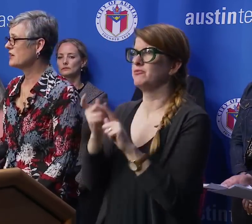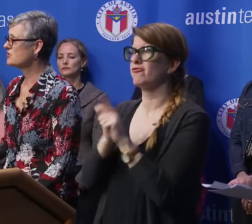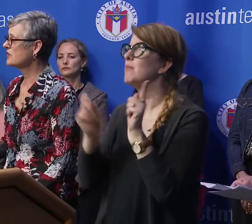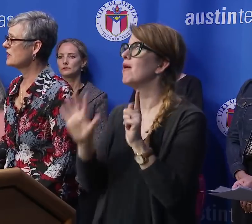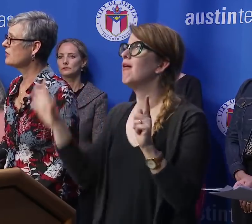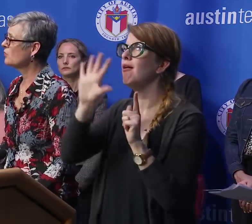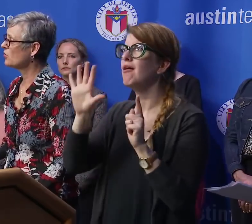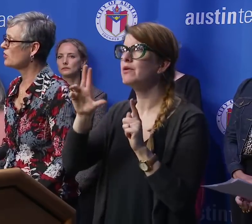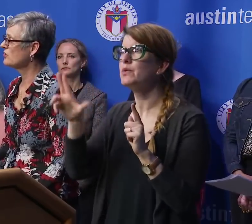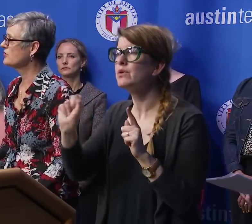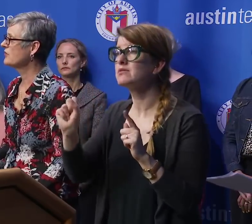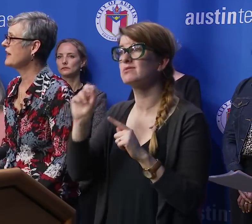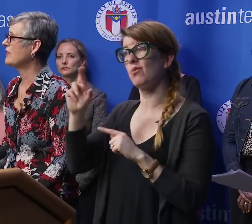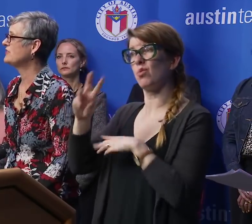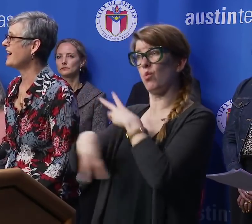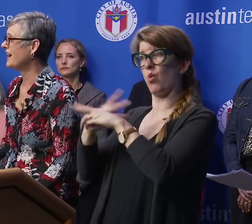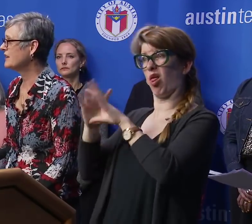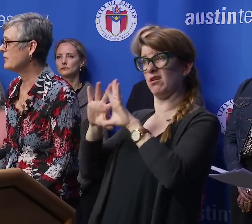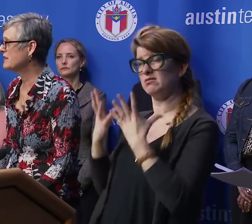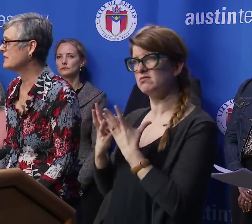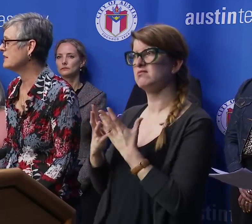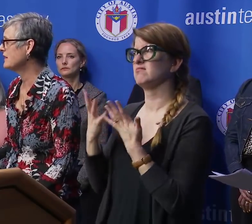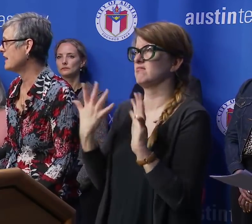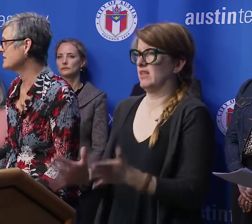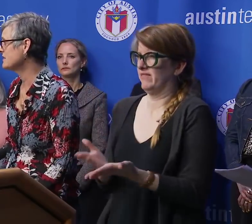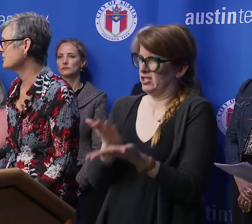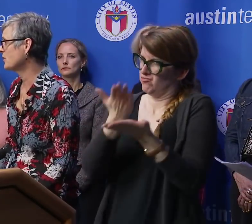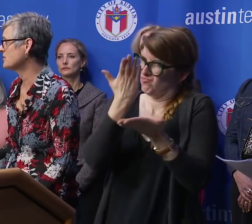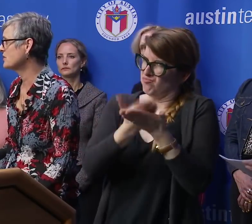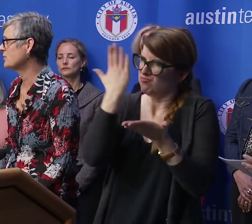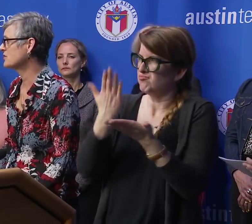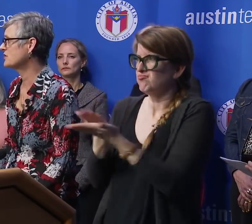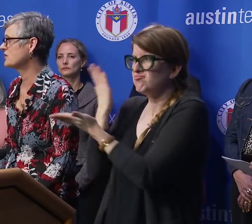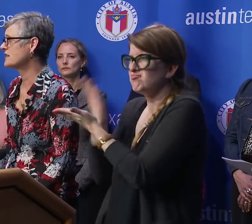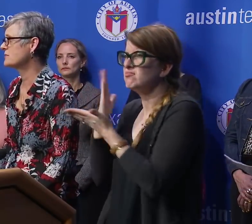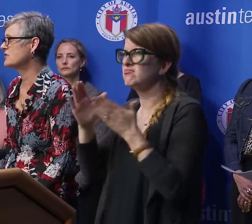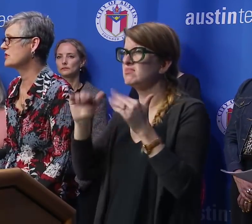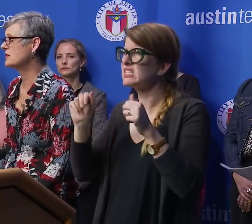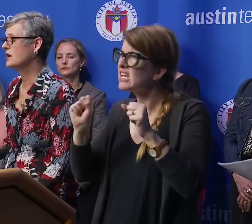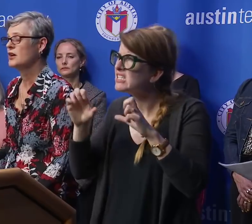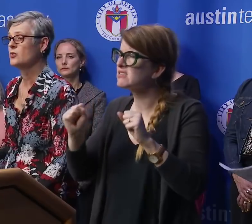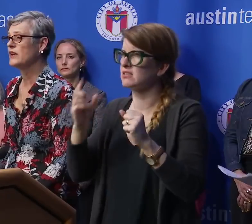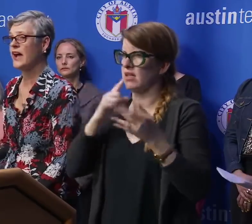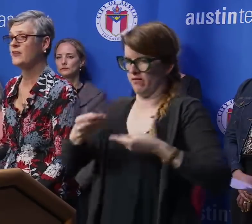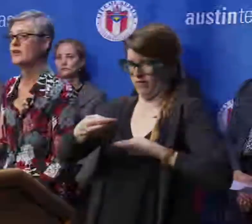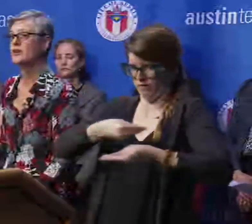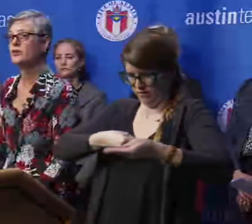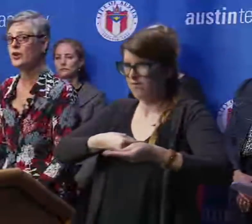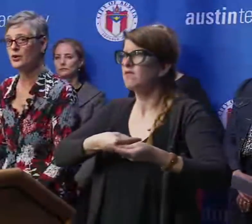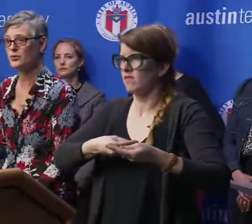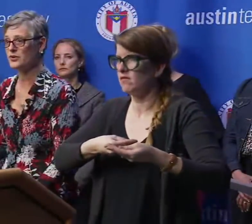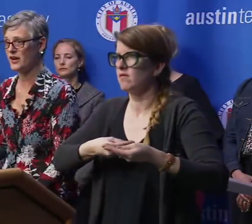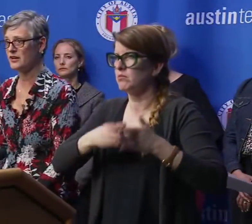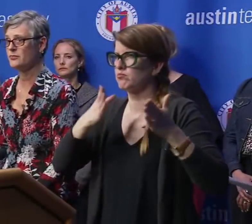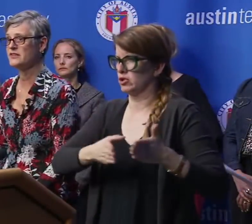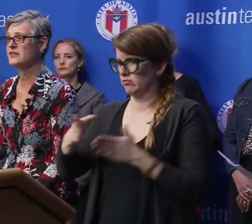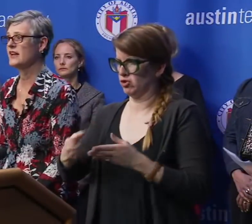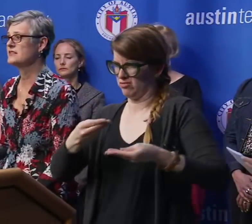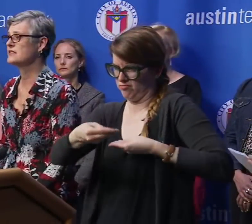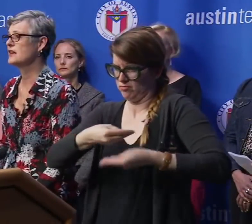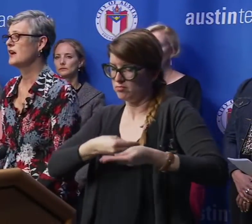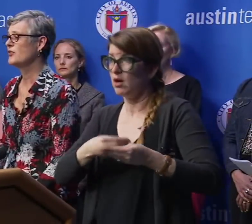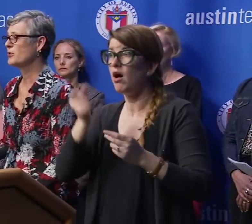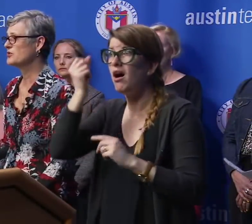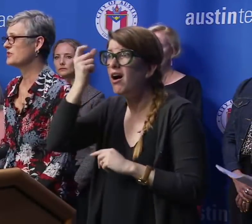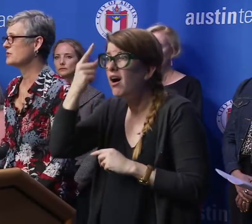of the country and the world that have documented cases of person-to-person transmission. We have no documented